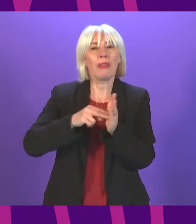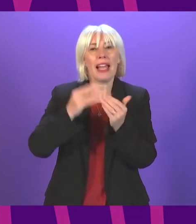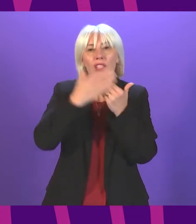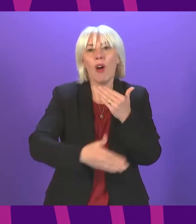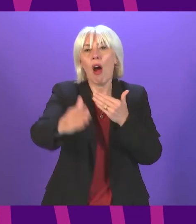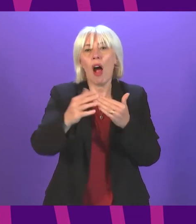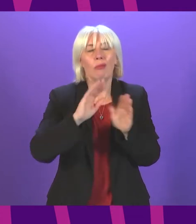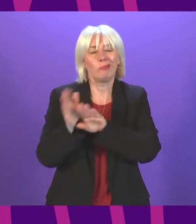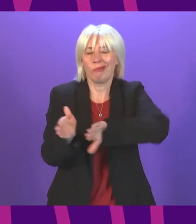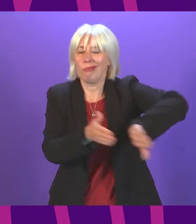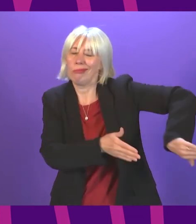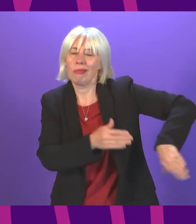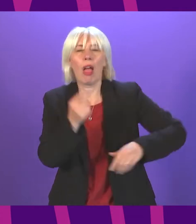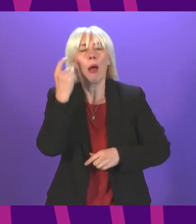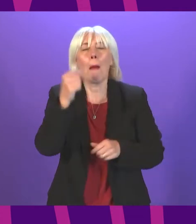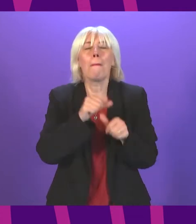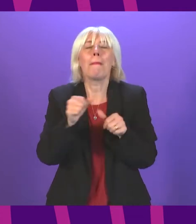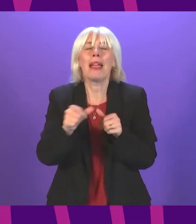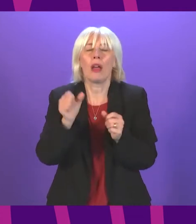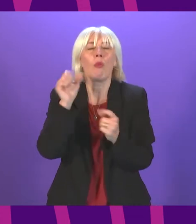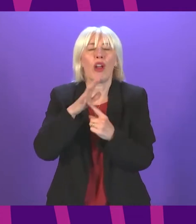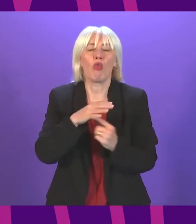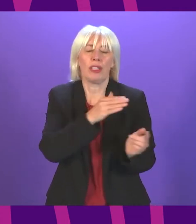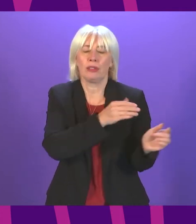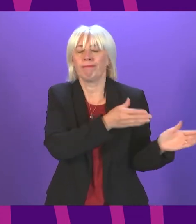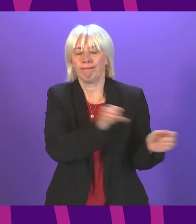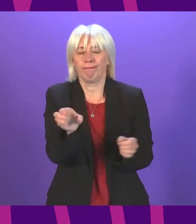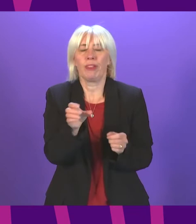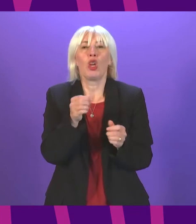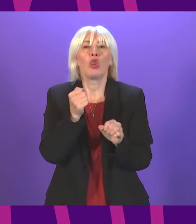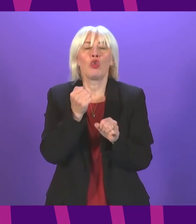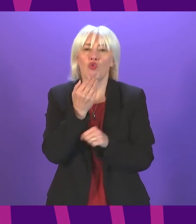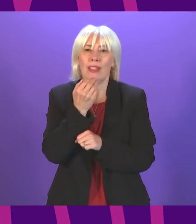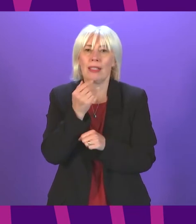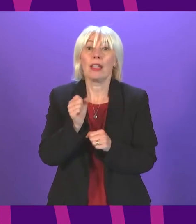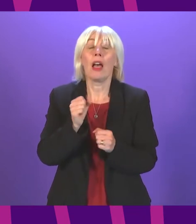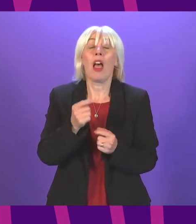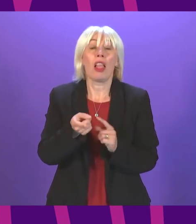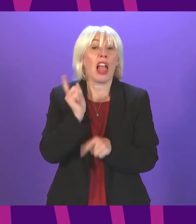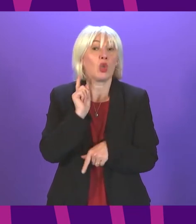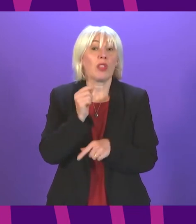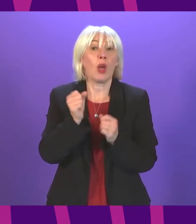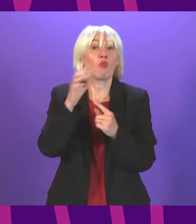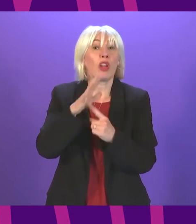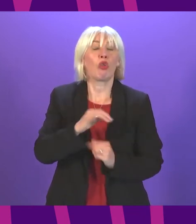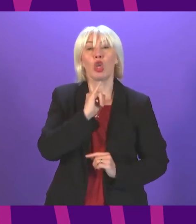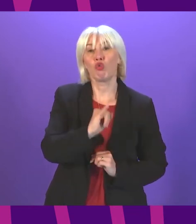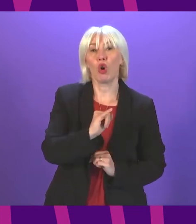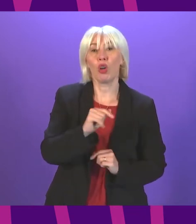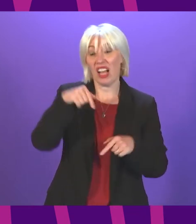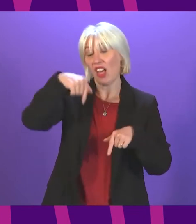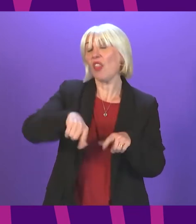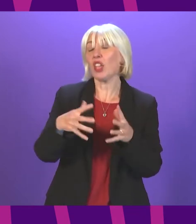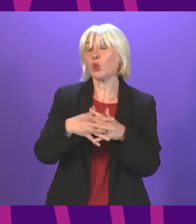ahead. And her priorities were wrong last week and they're still wrong this week because another independence